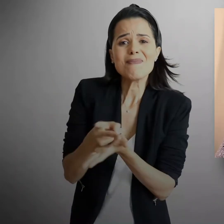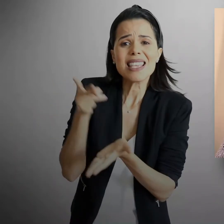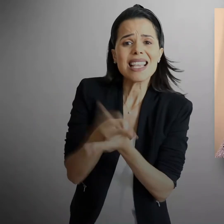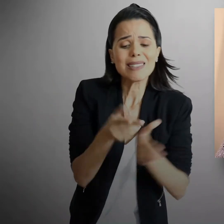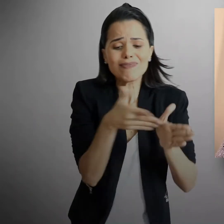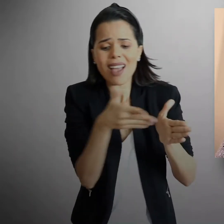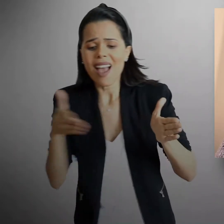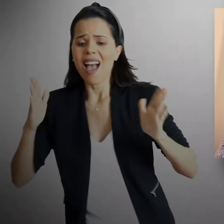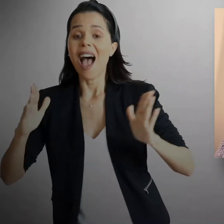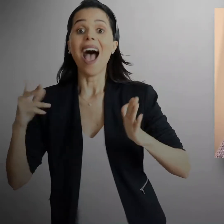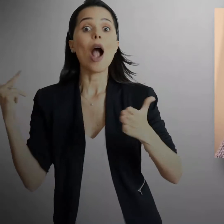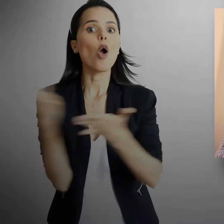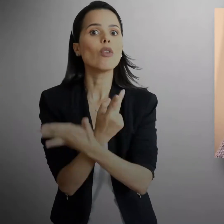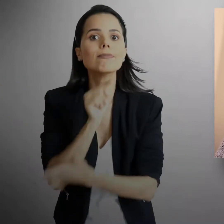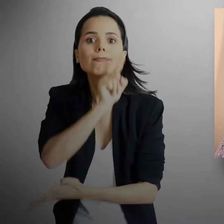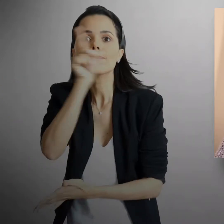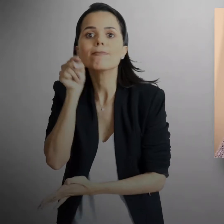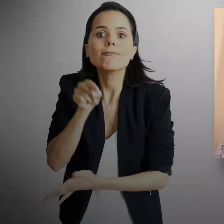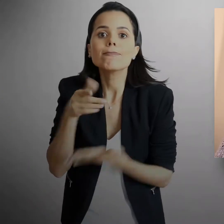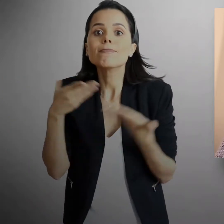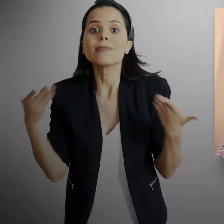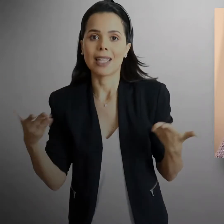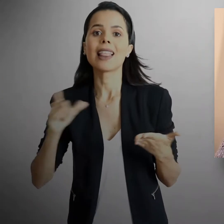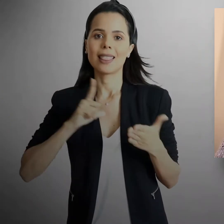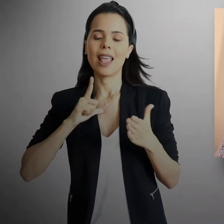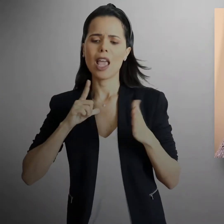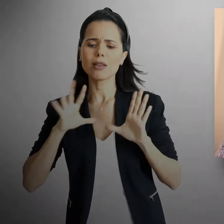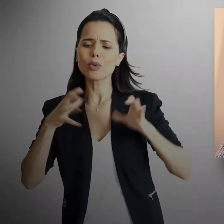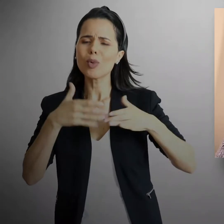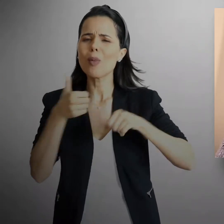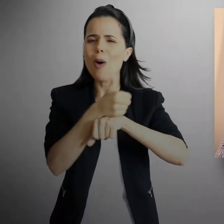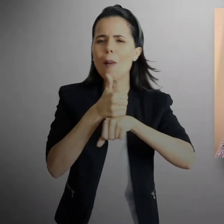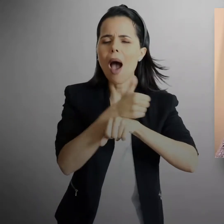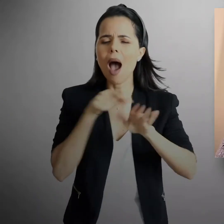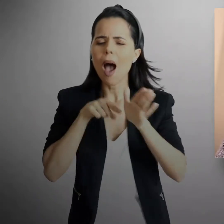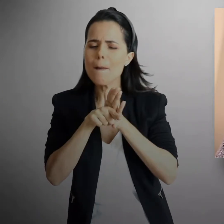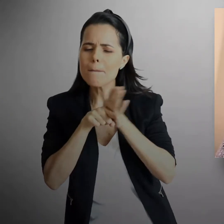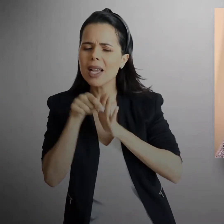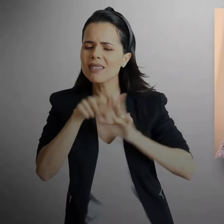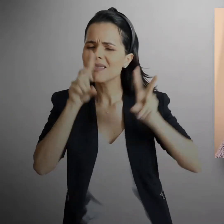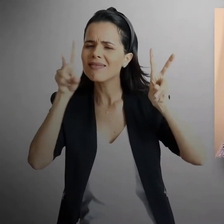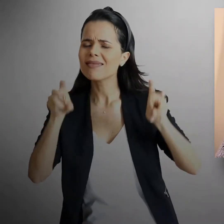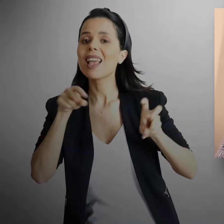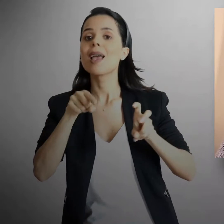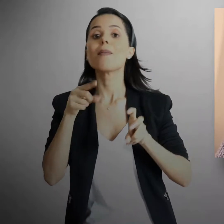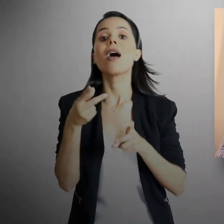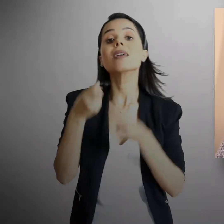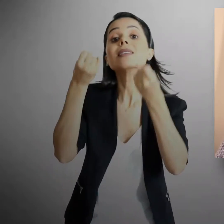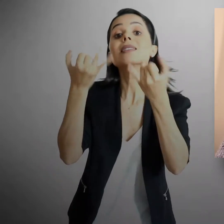happened, and it's generally assumed by paleoanthropologists, people who study these topics,